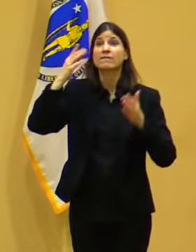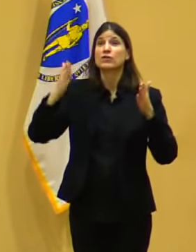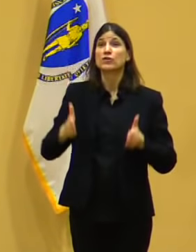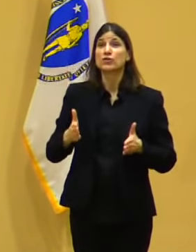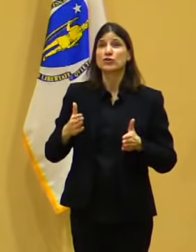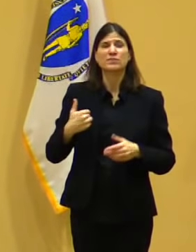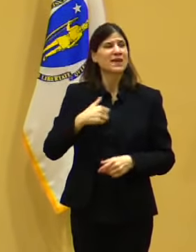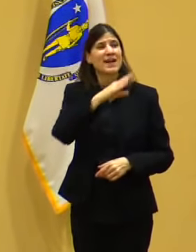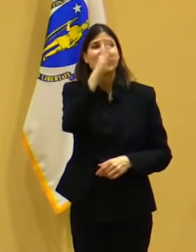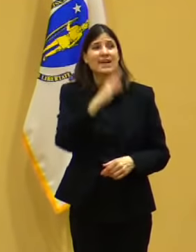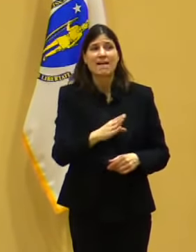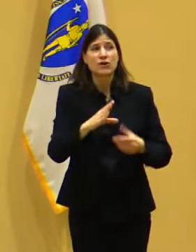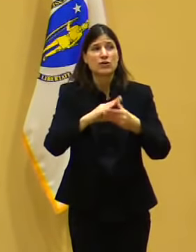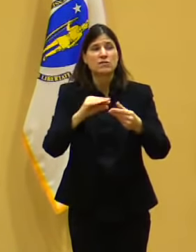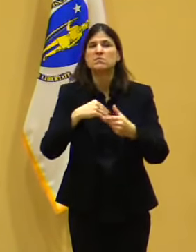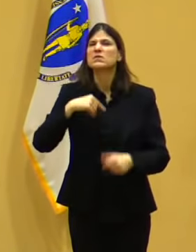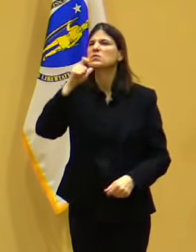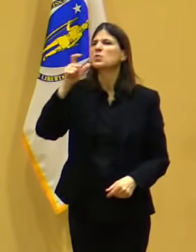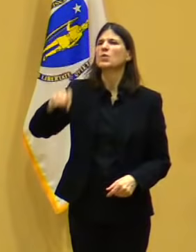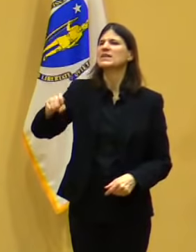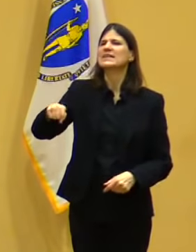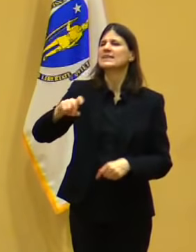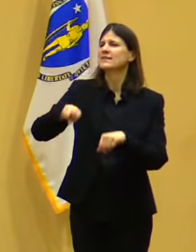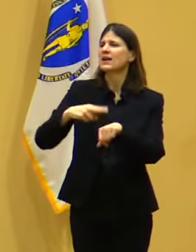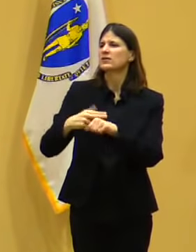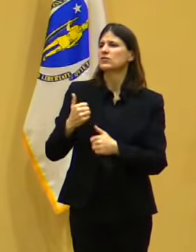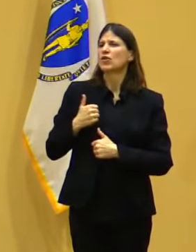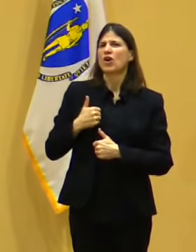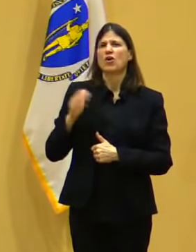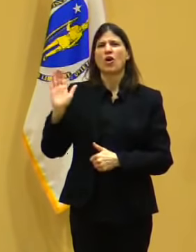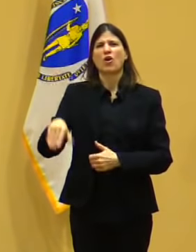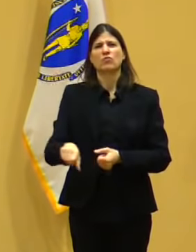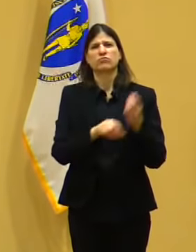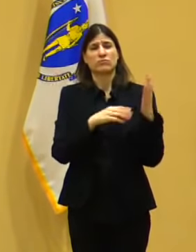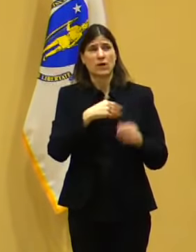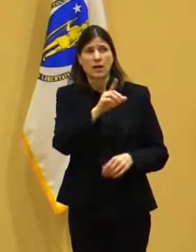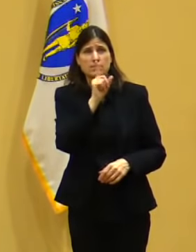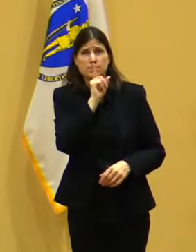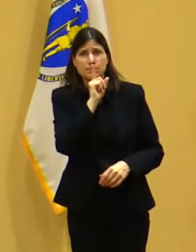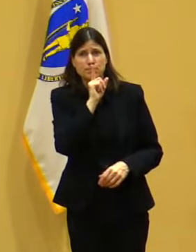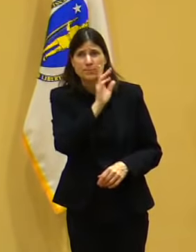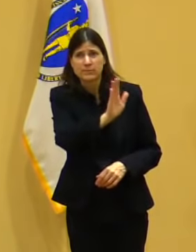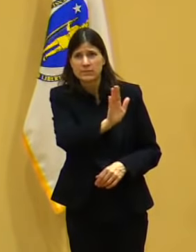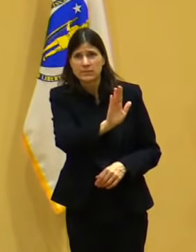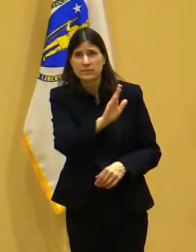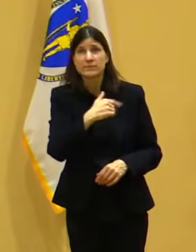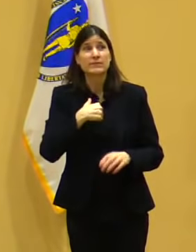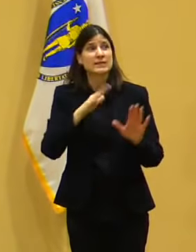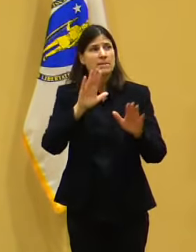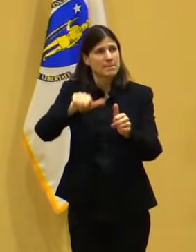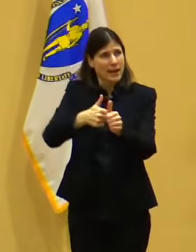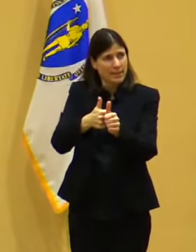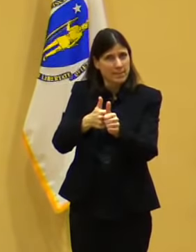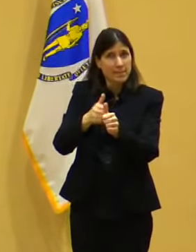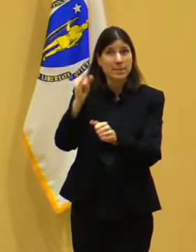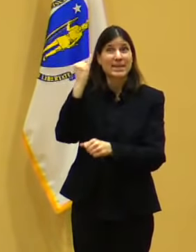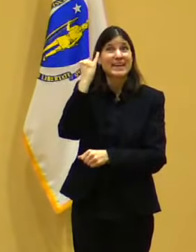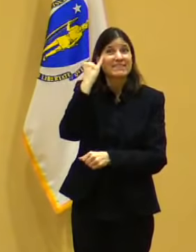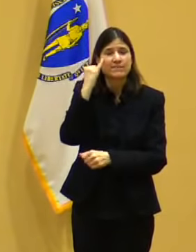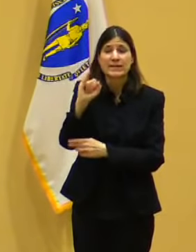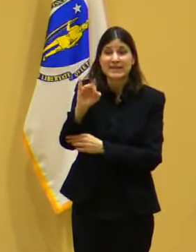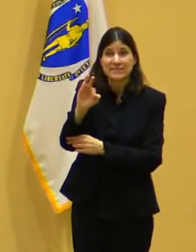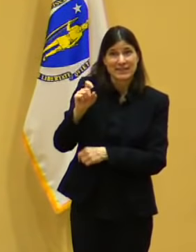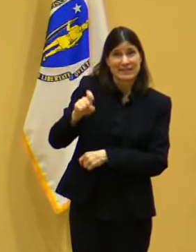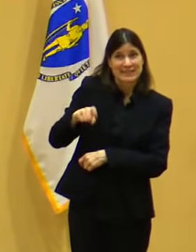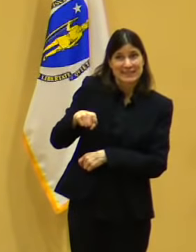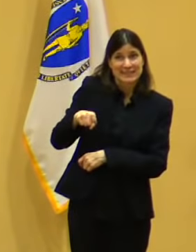I mean, I would say over the course of my time in office, time and time again, we've relied on the National Guard to do all kinds